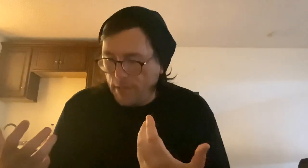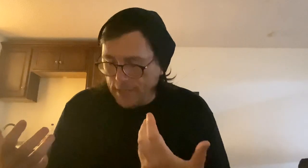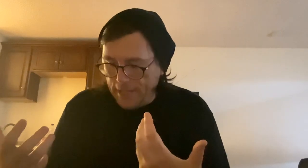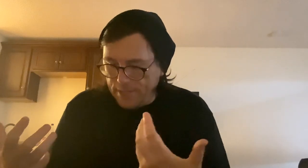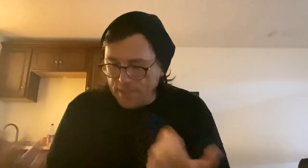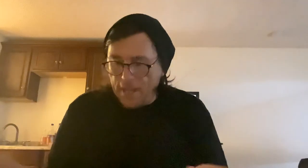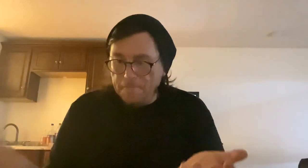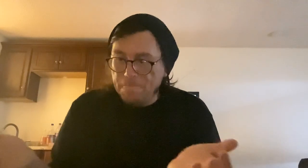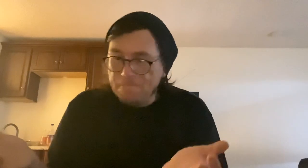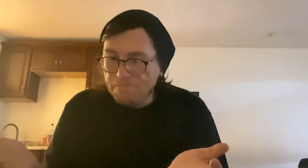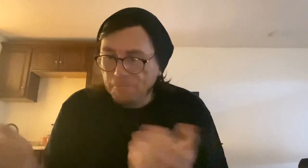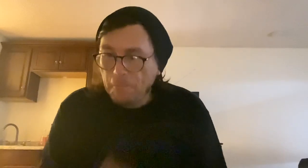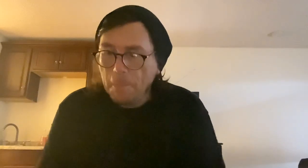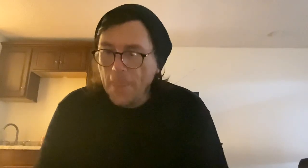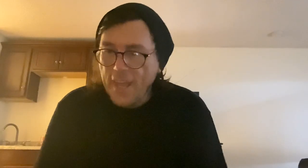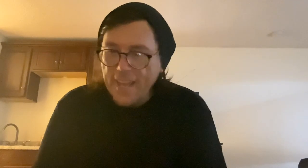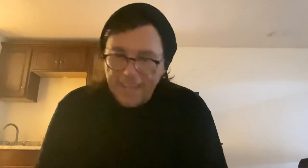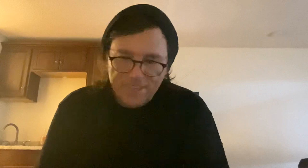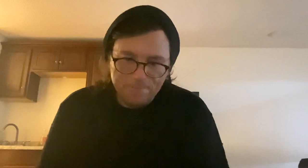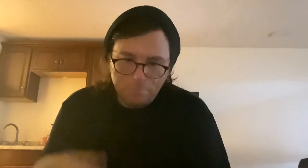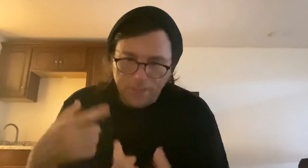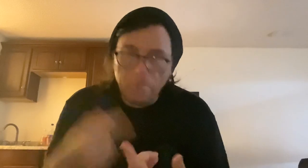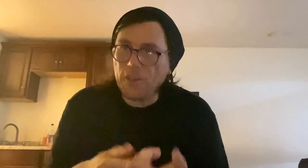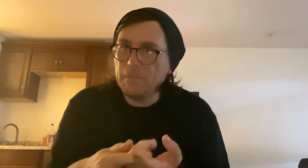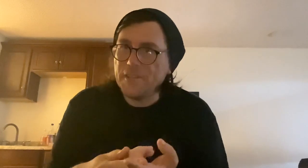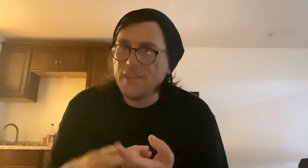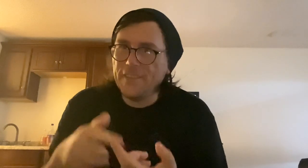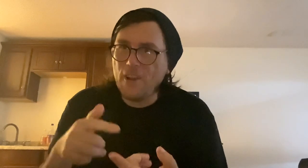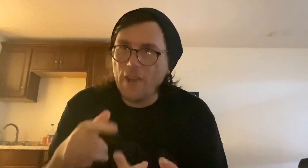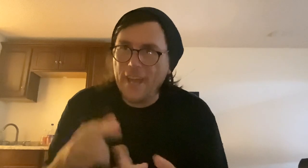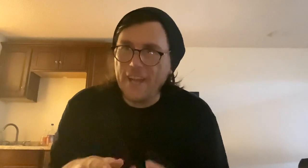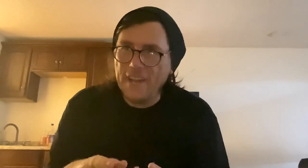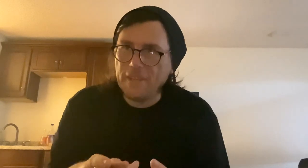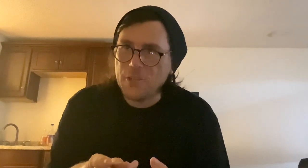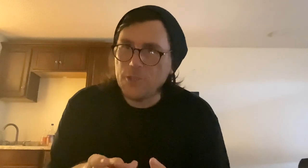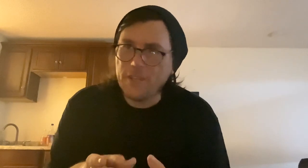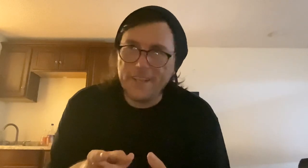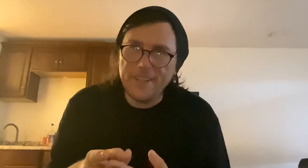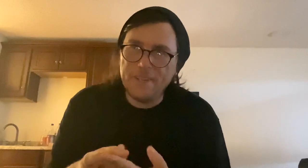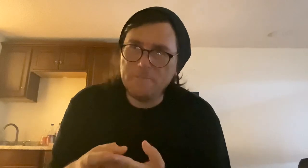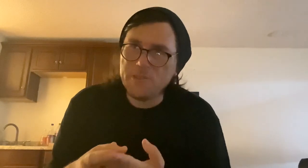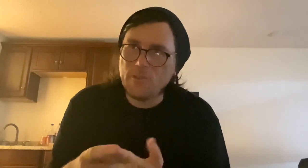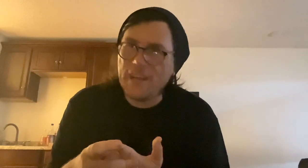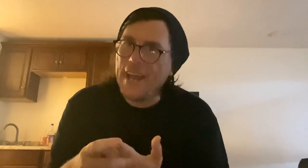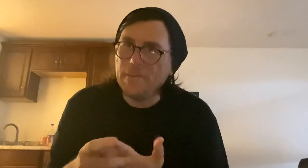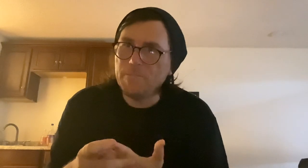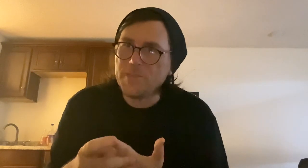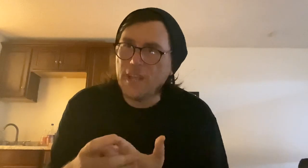is putting a marketplace on there and having certain items that,